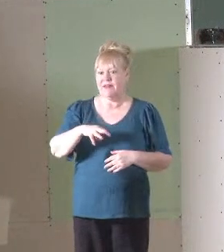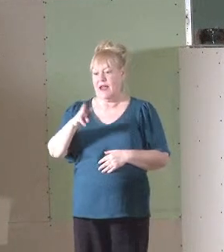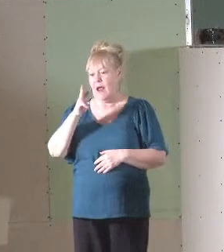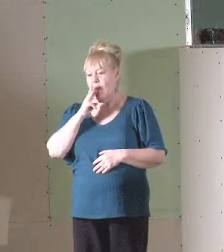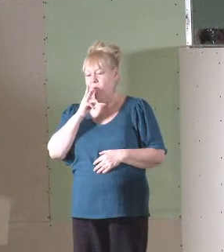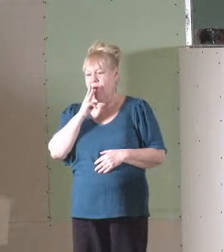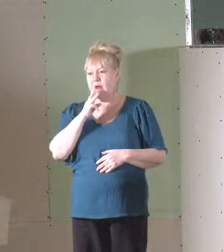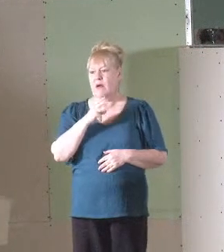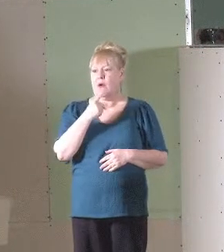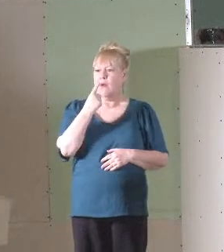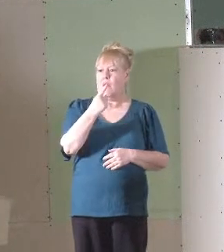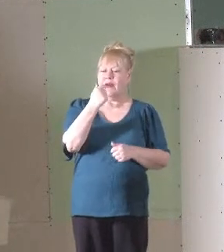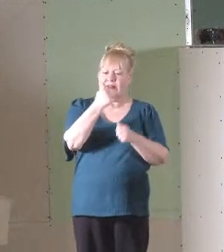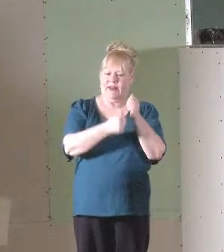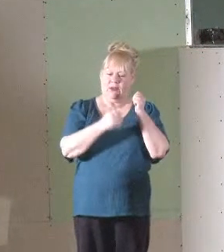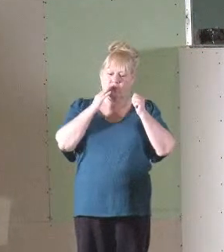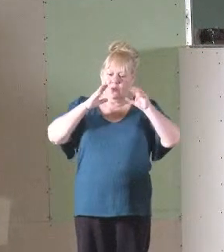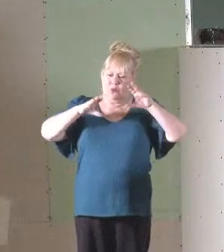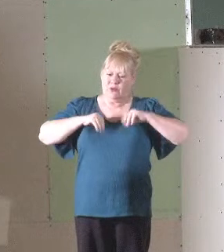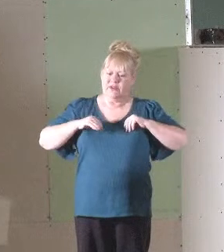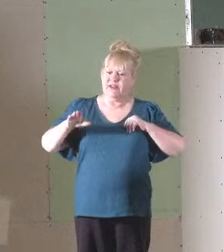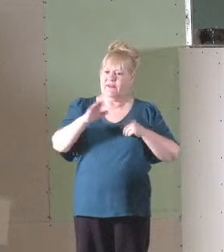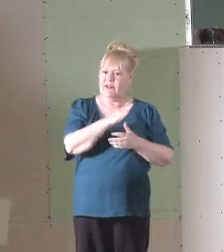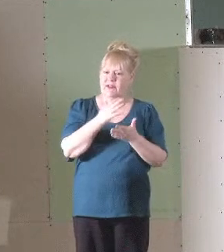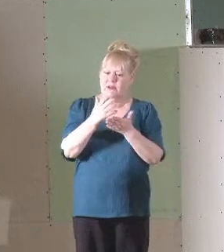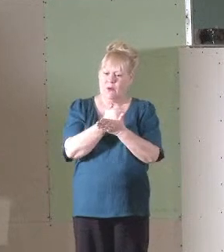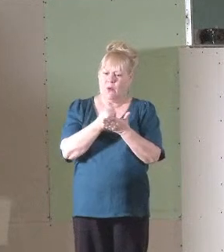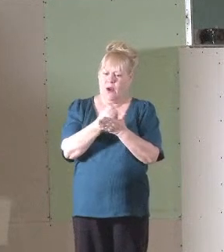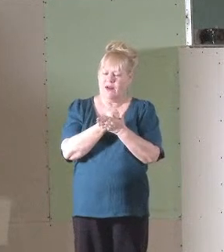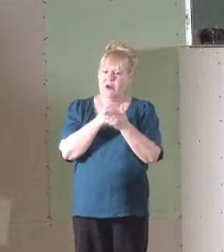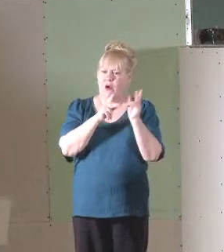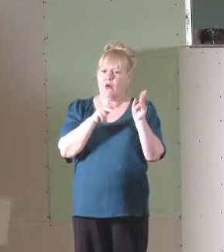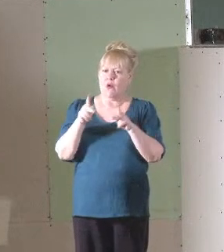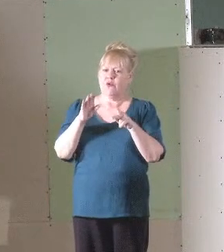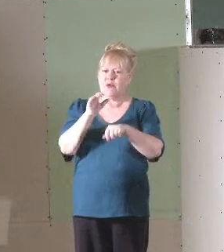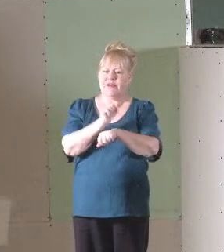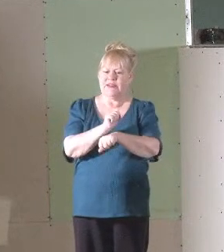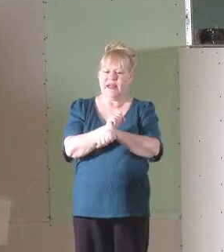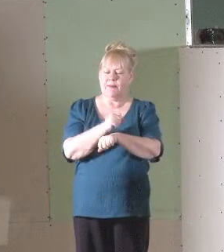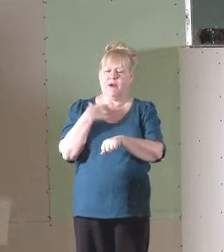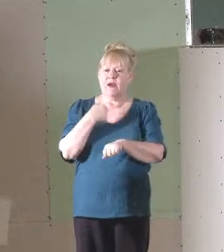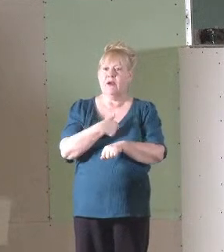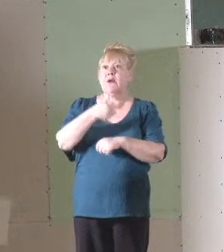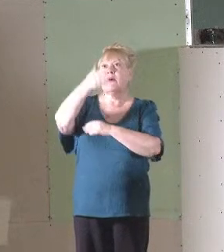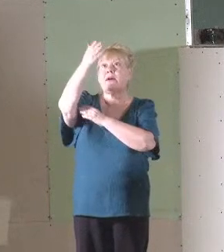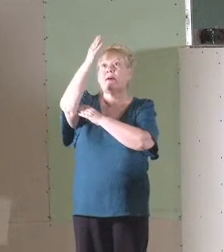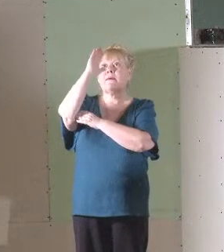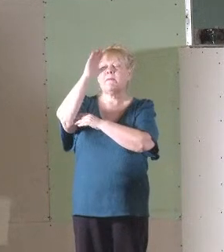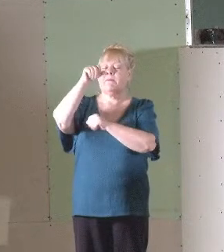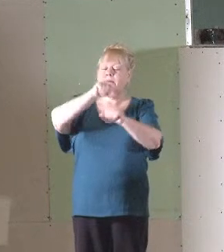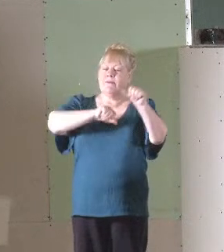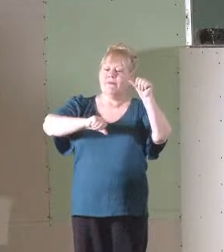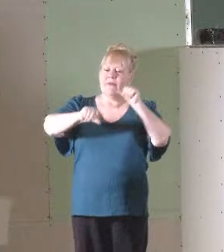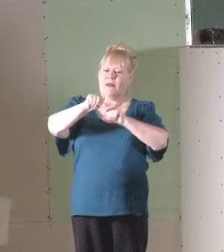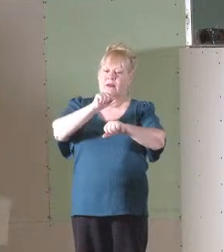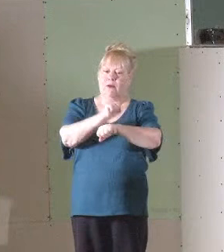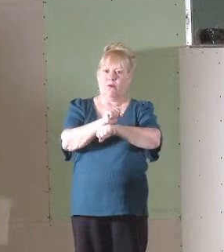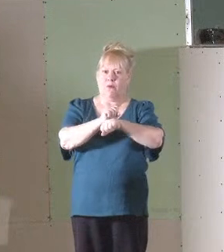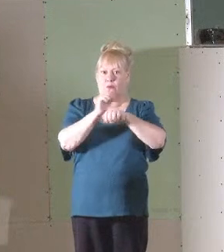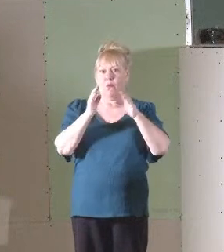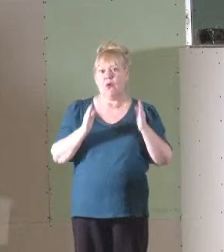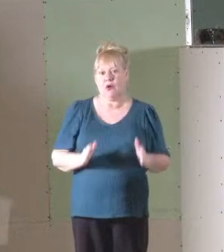one, and each will receive his wages according to his labor. For we are God's fellow workers,